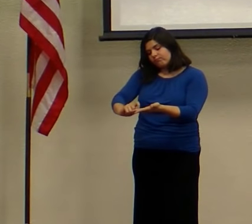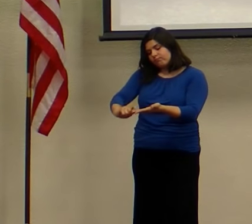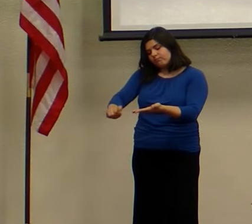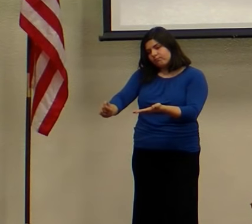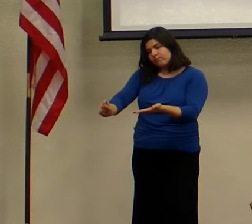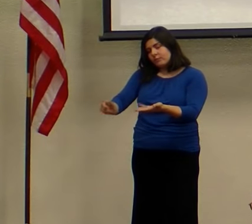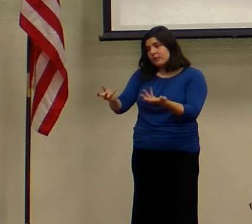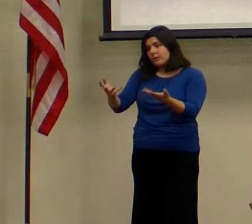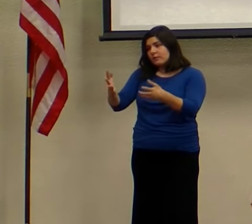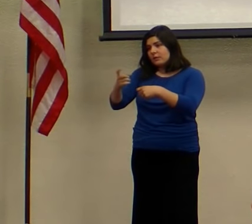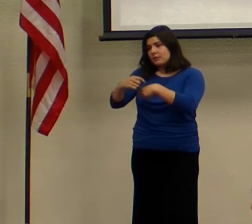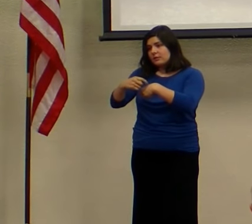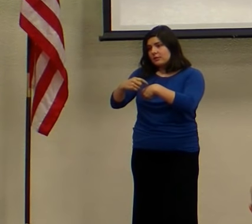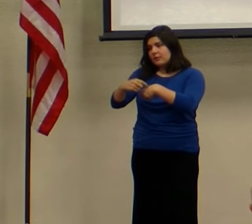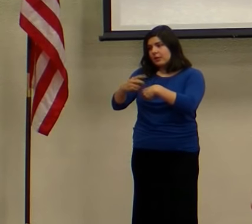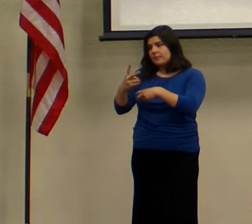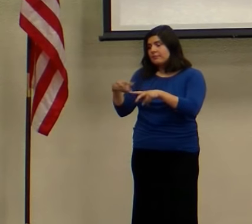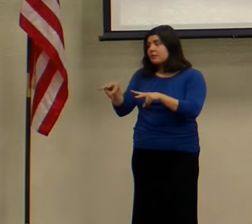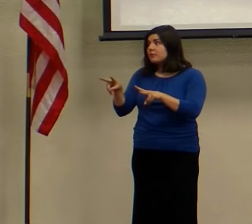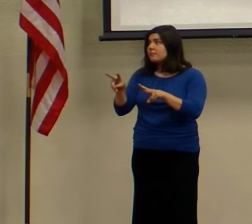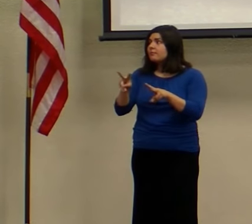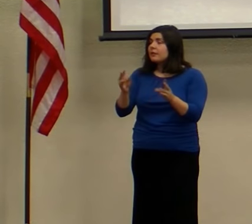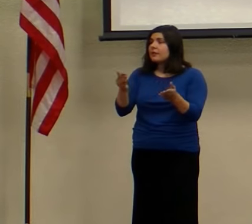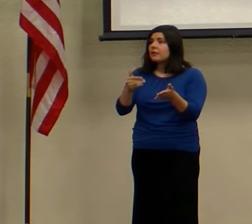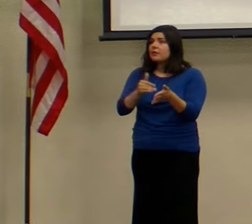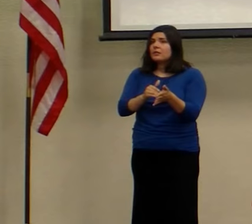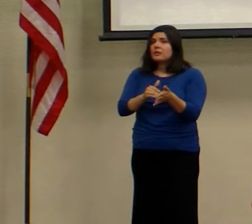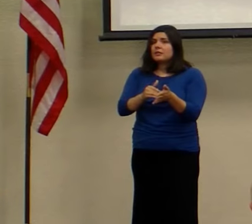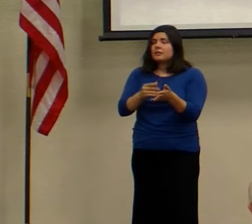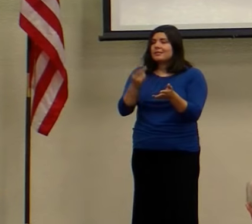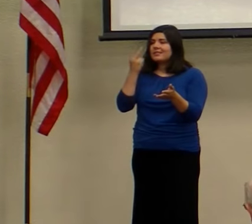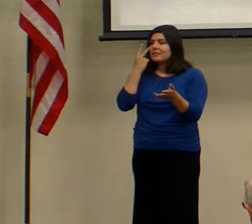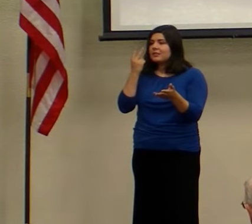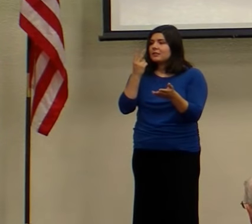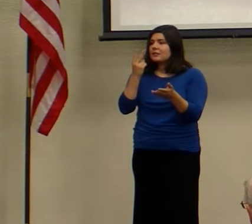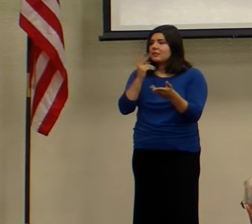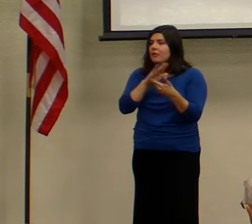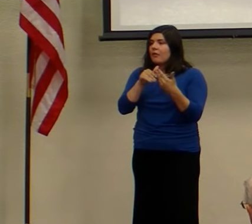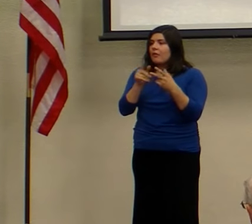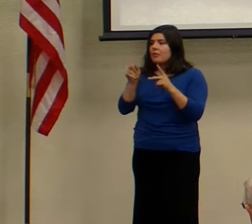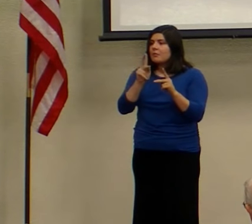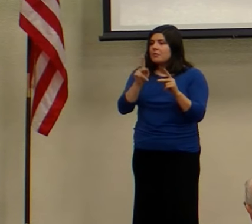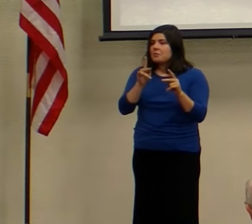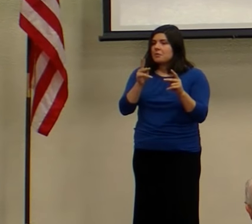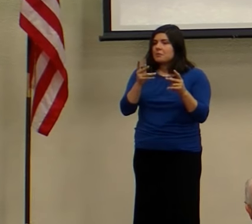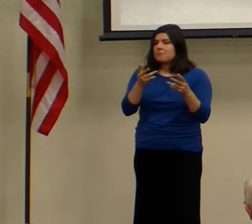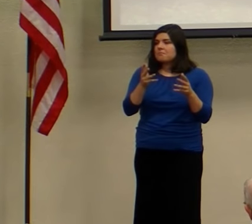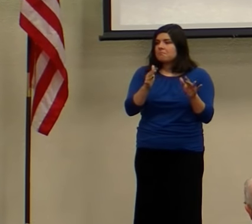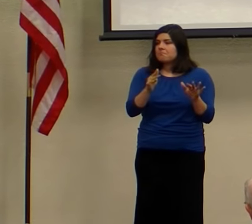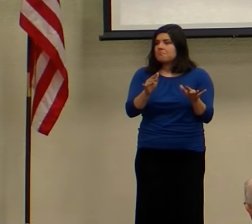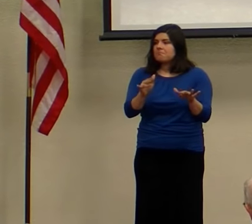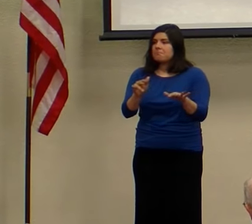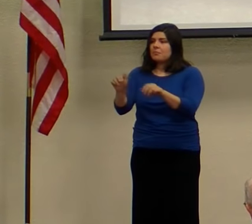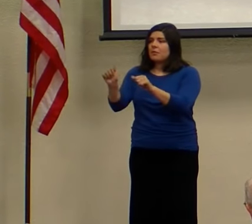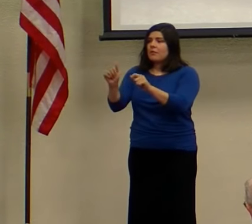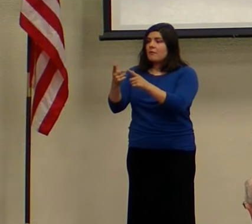After some time, he looks around again. He sees that the people started leaving from the oldest to the youngest.